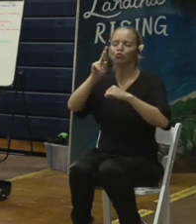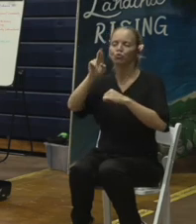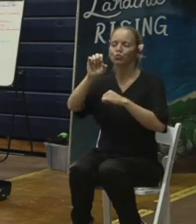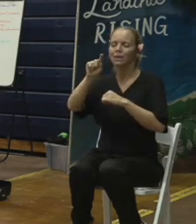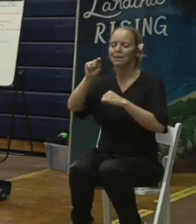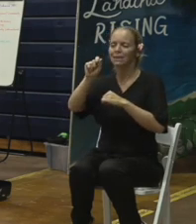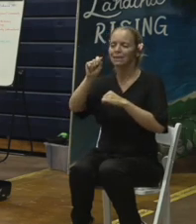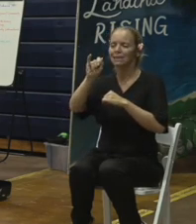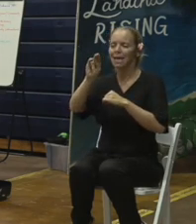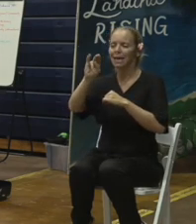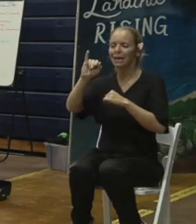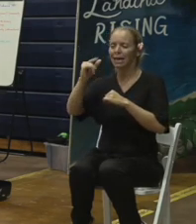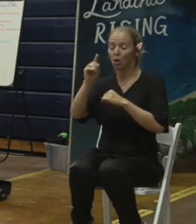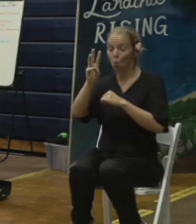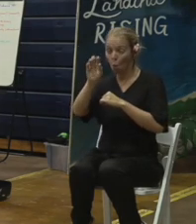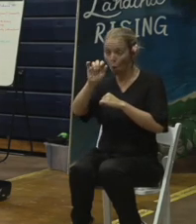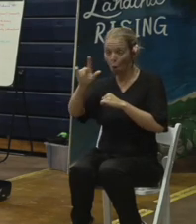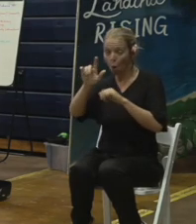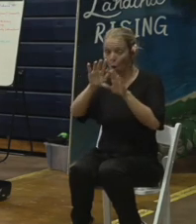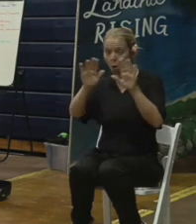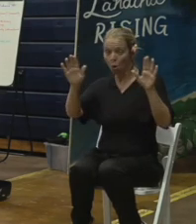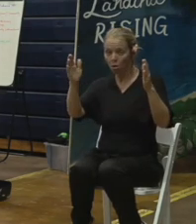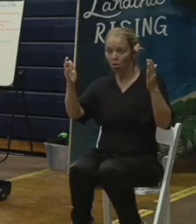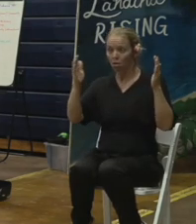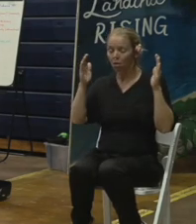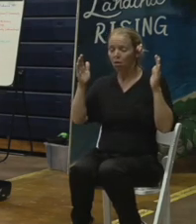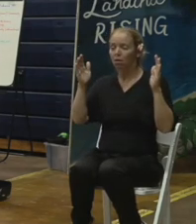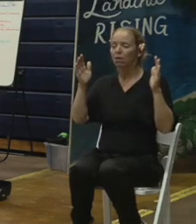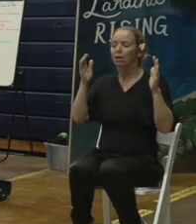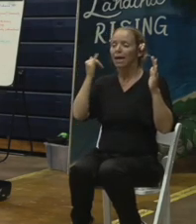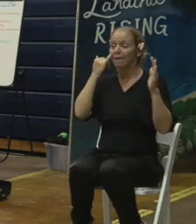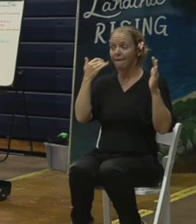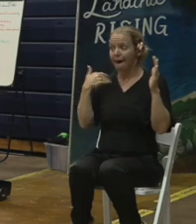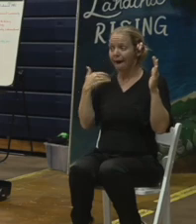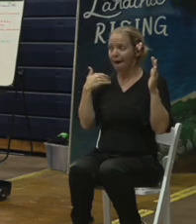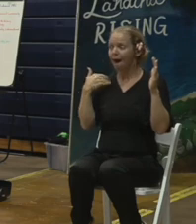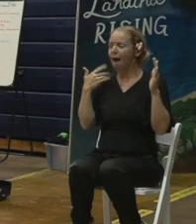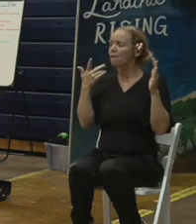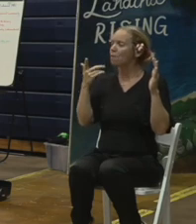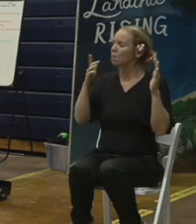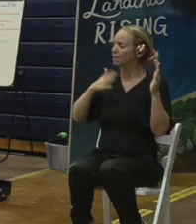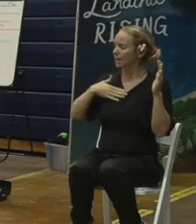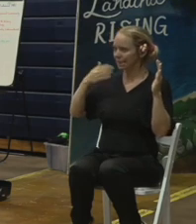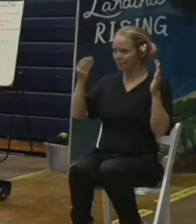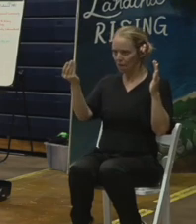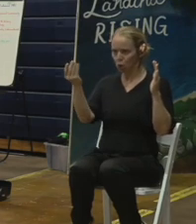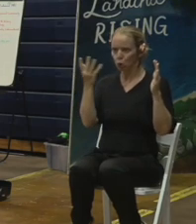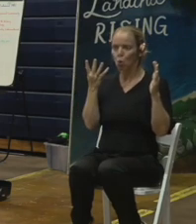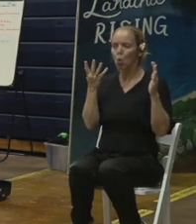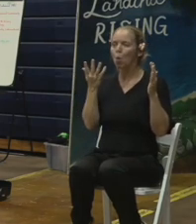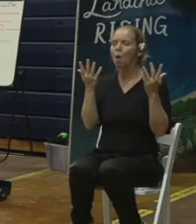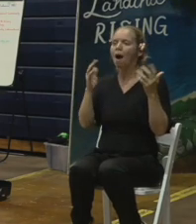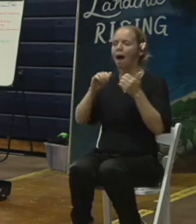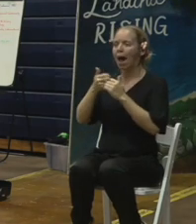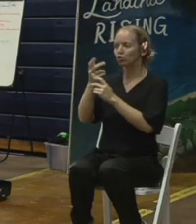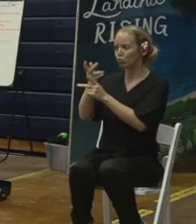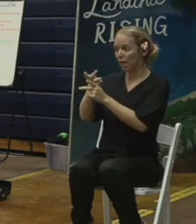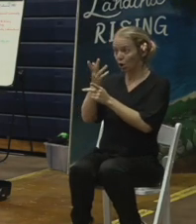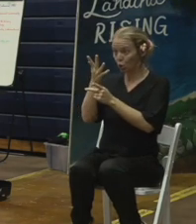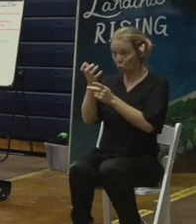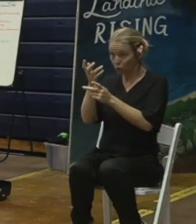on how each one would potentially be taken care of. Will it be removed? Will it not be removed?